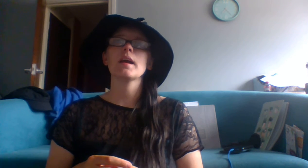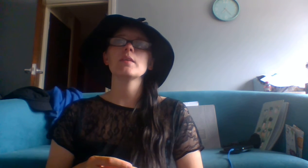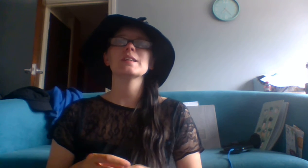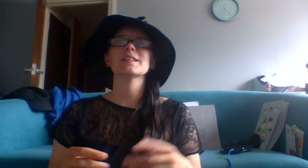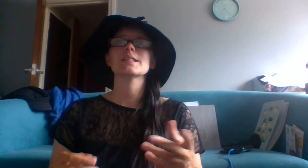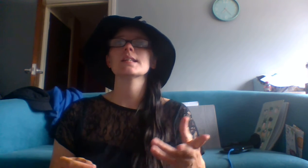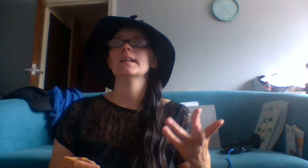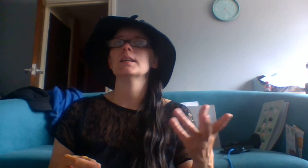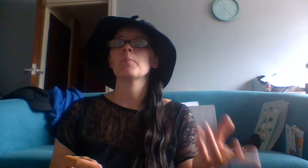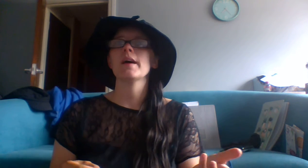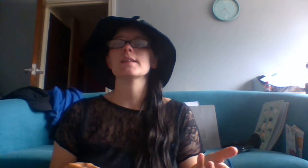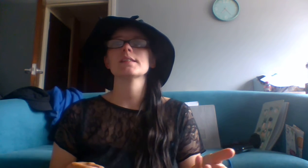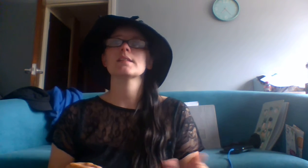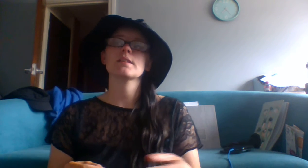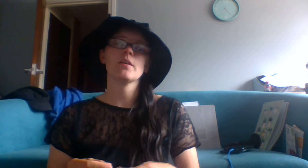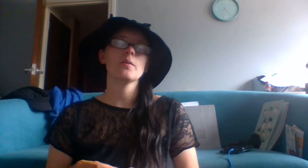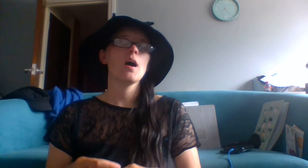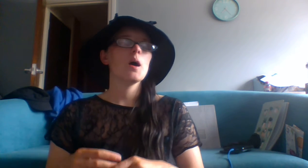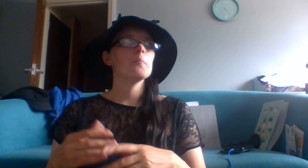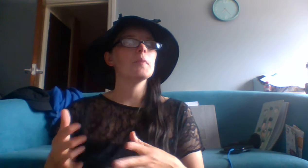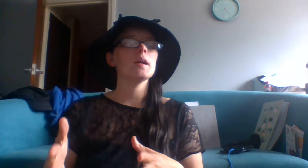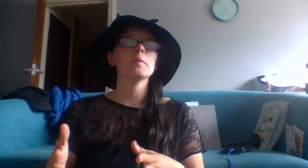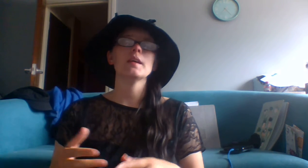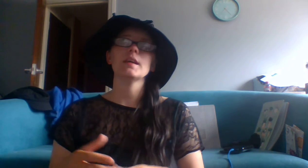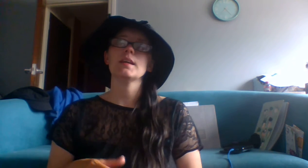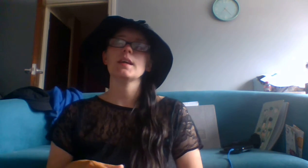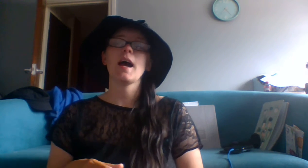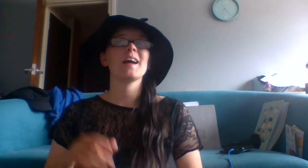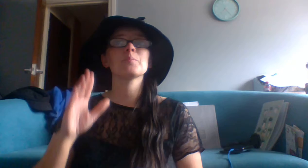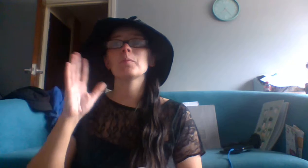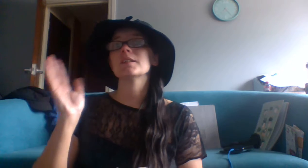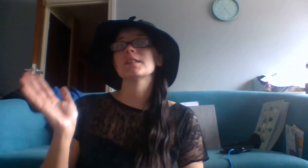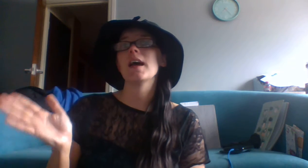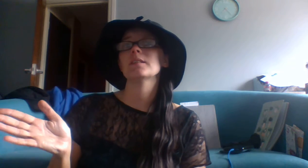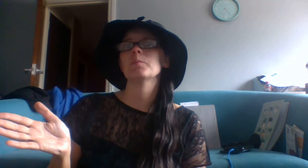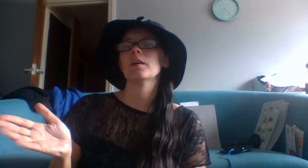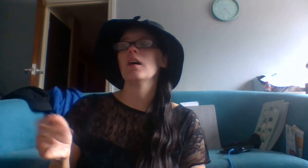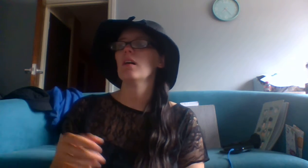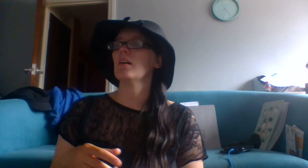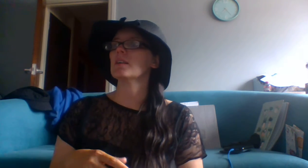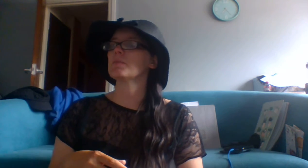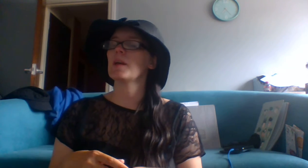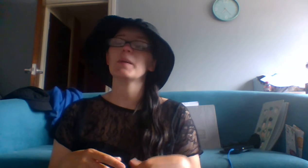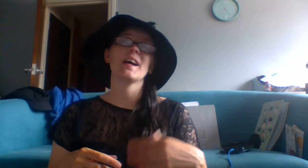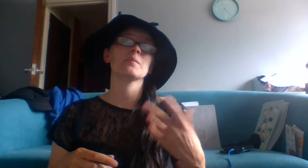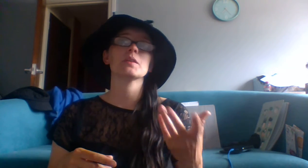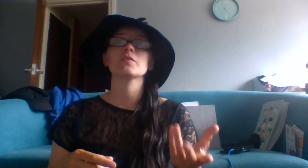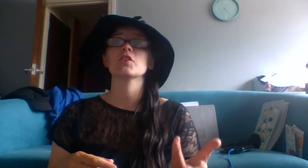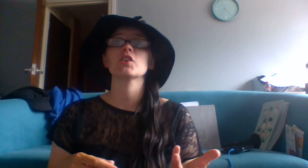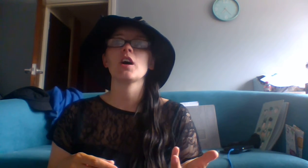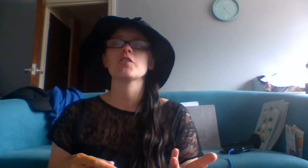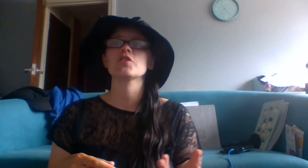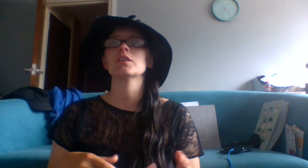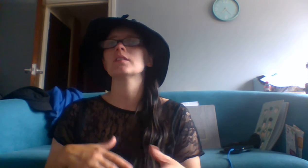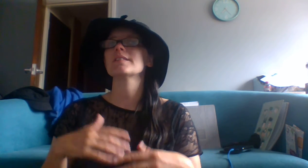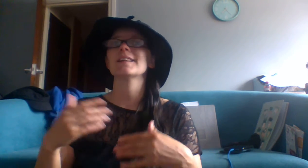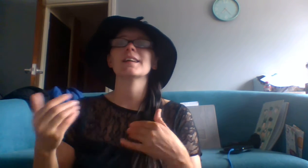claimed he had seen Bessie. So maybe he had bumped his head a bit hard. Maybe he had a bit of concussion seeing